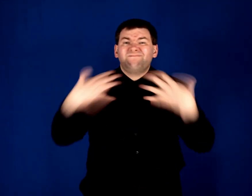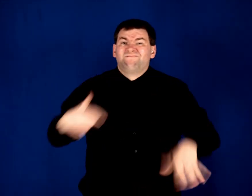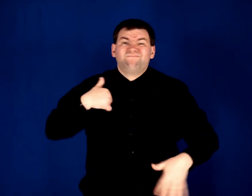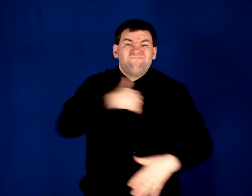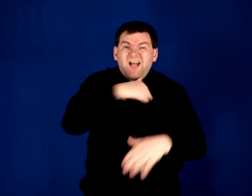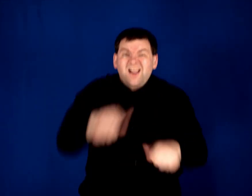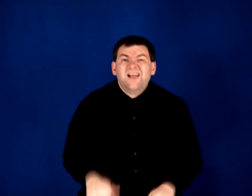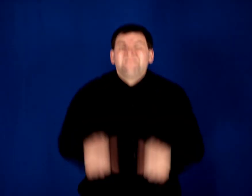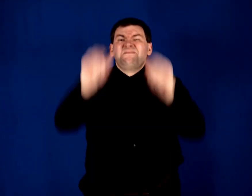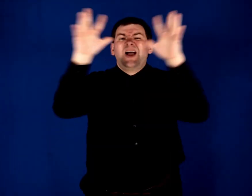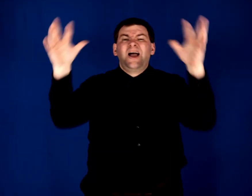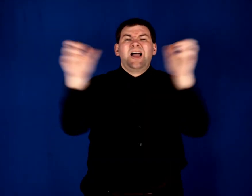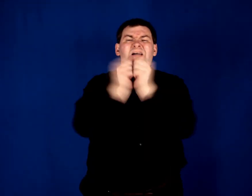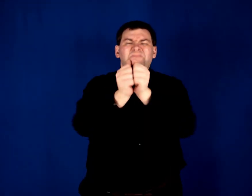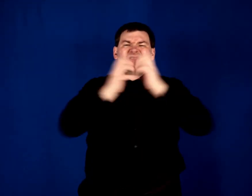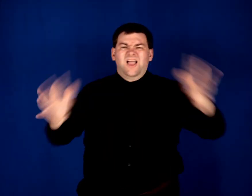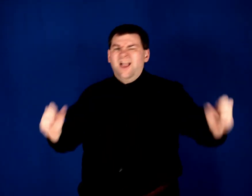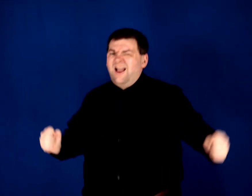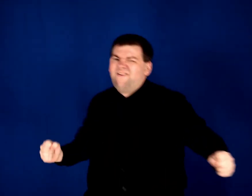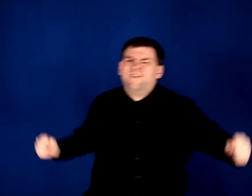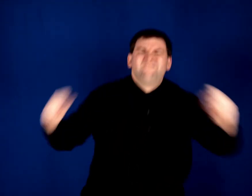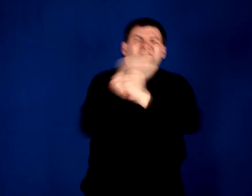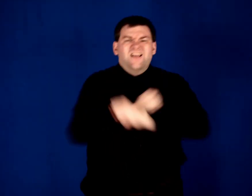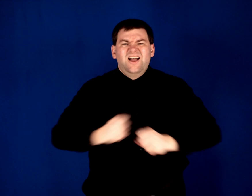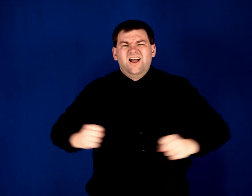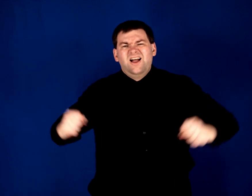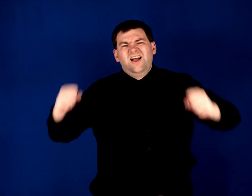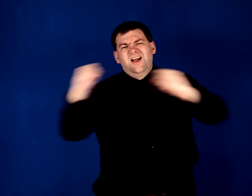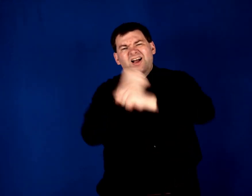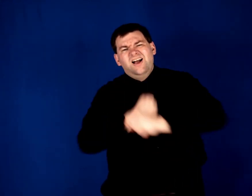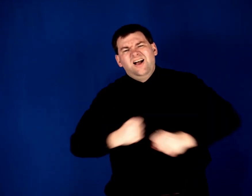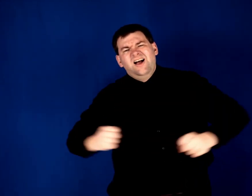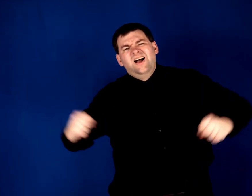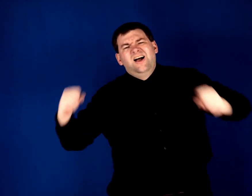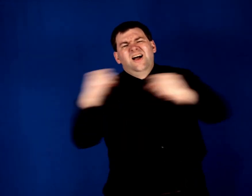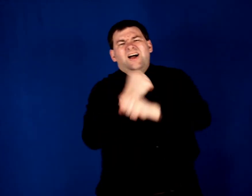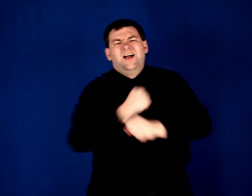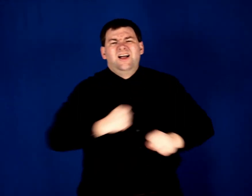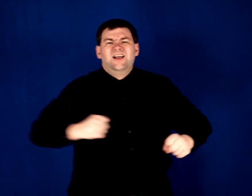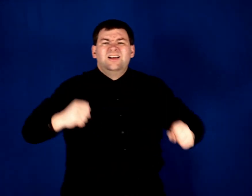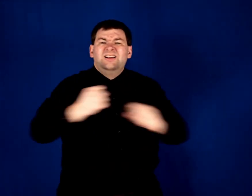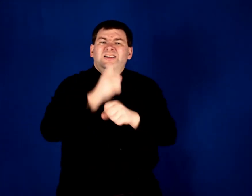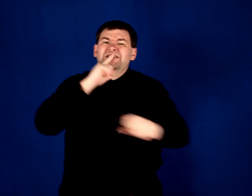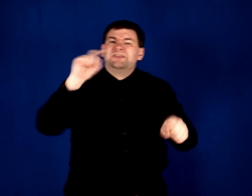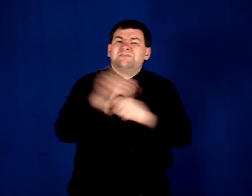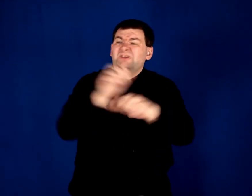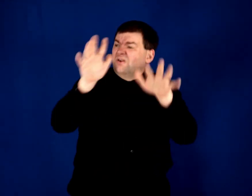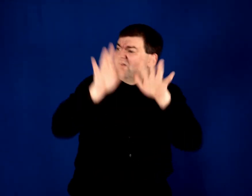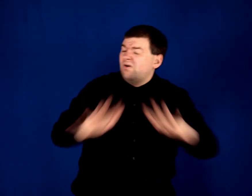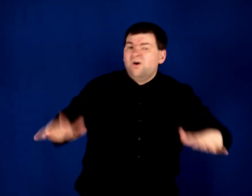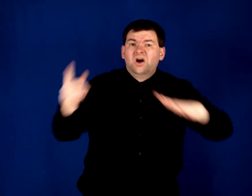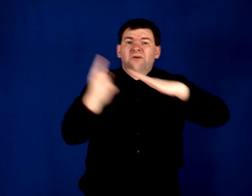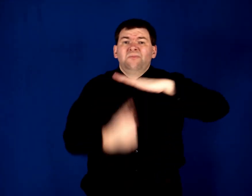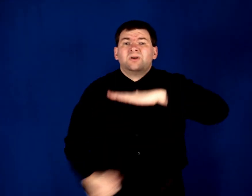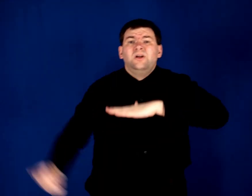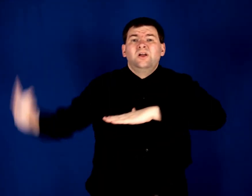not giving up without a fight It'll be a cold day in